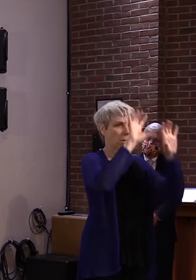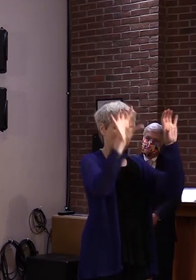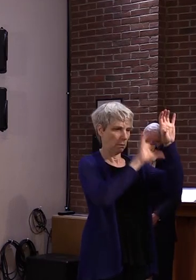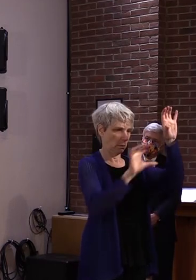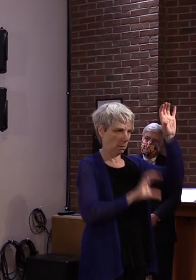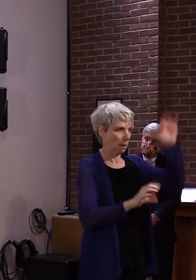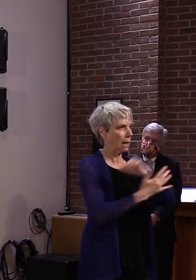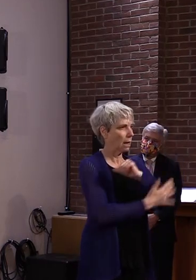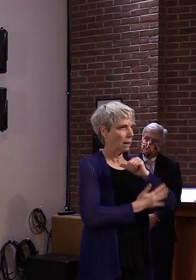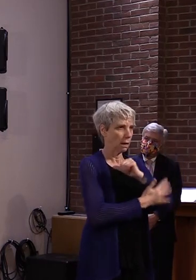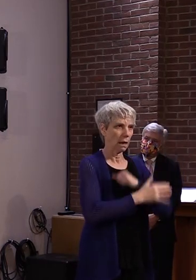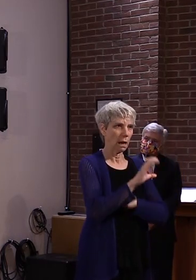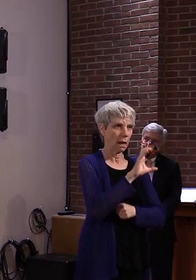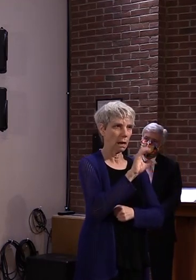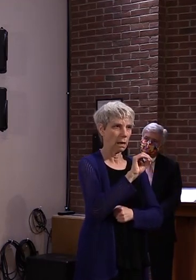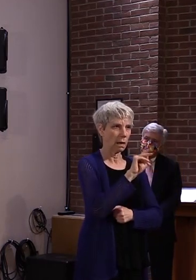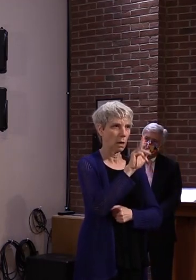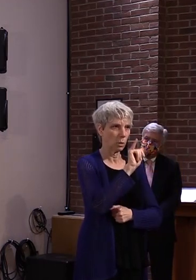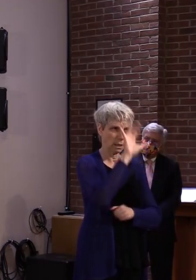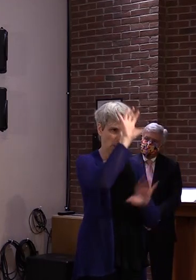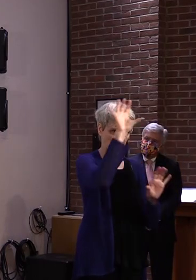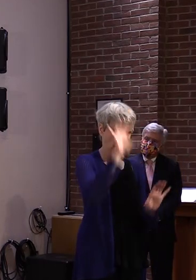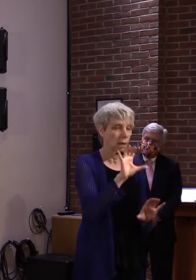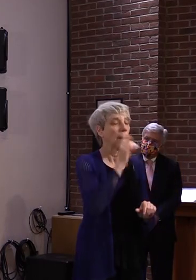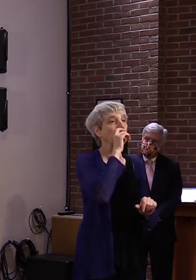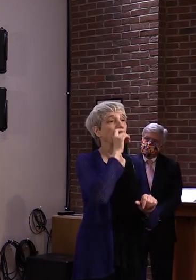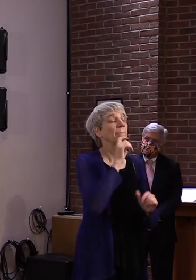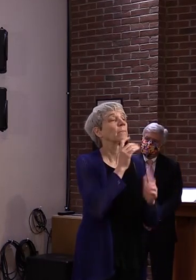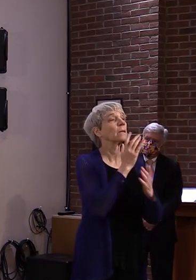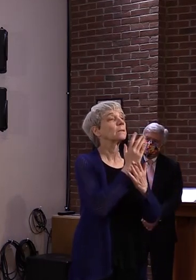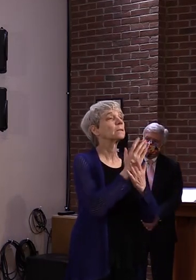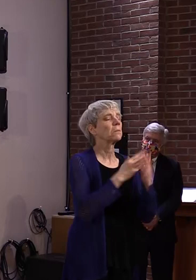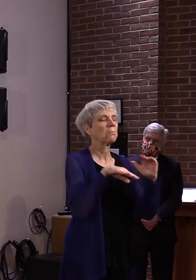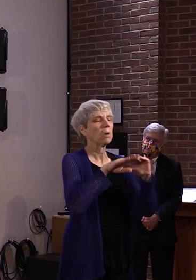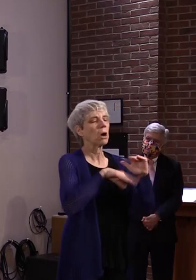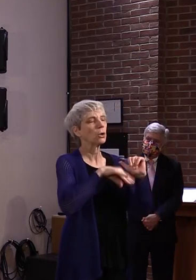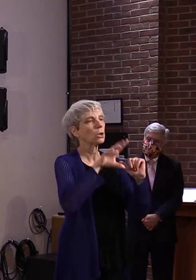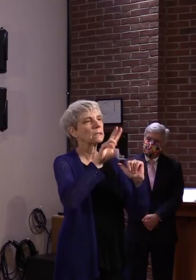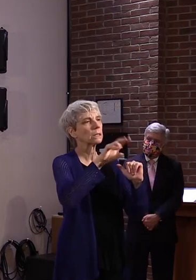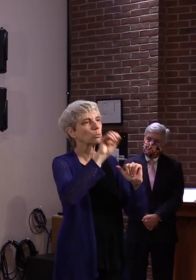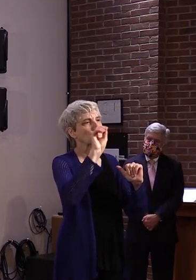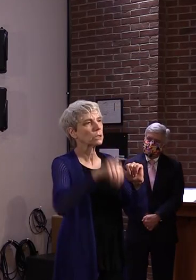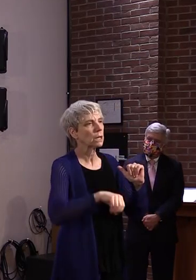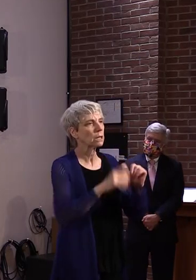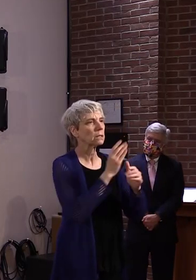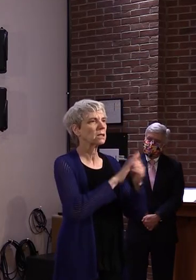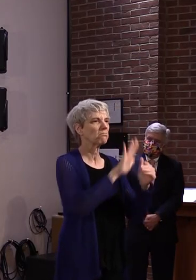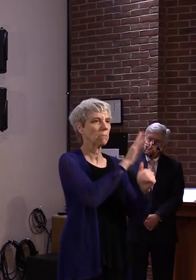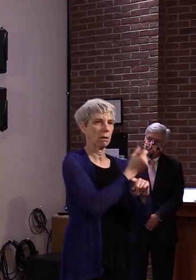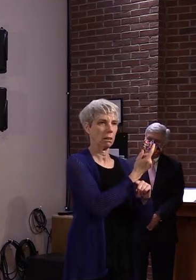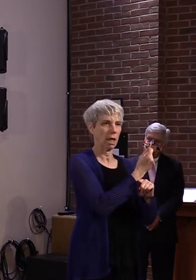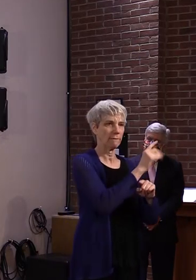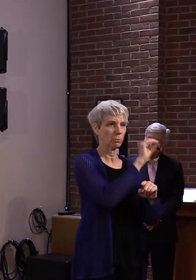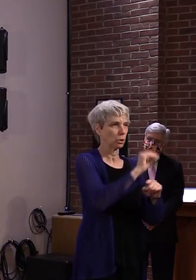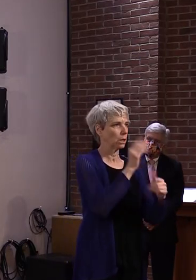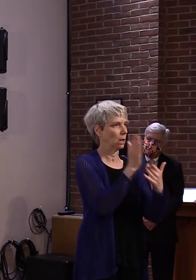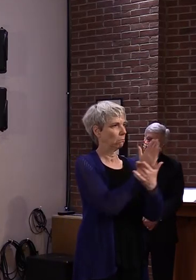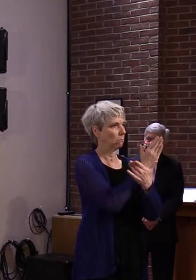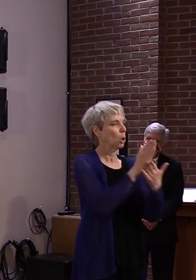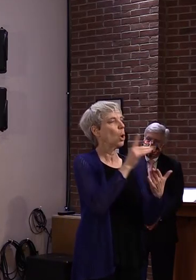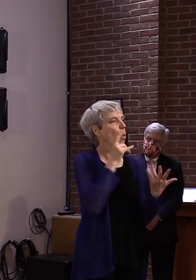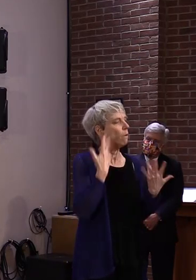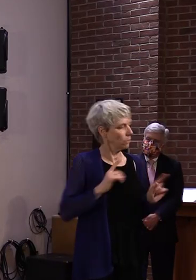Vermont counties have had from slightly less than 6% to 11% of their population tested.